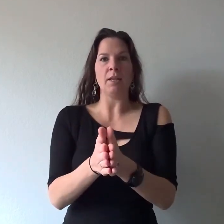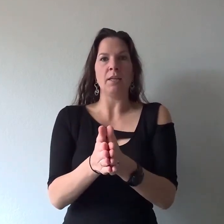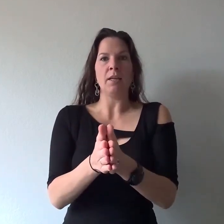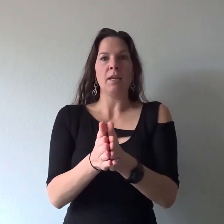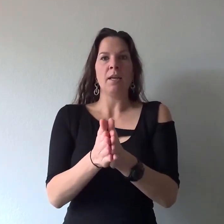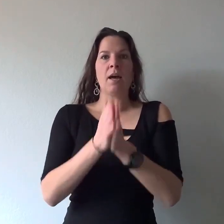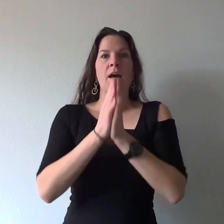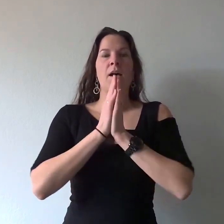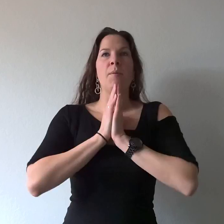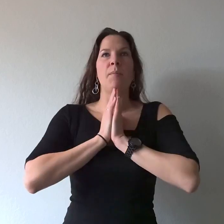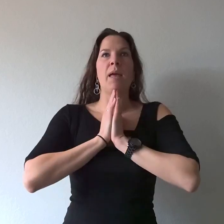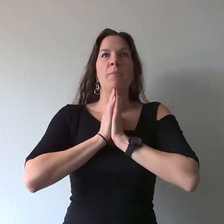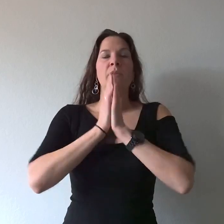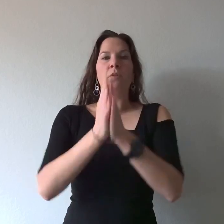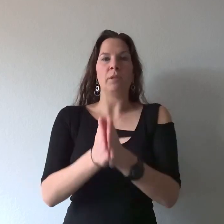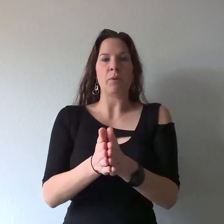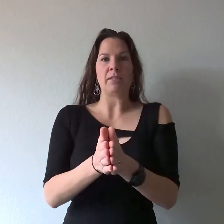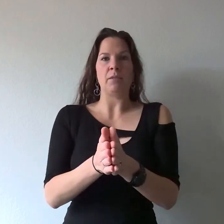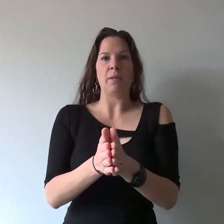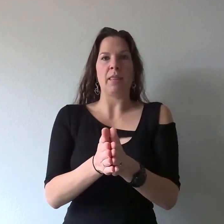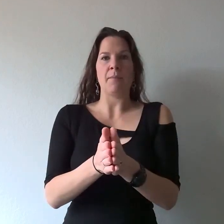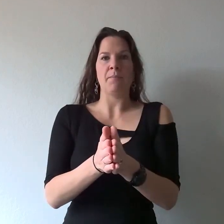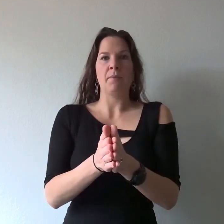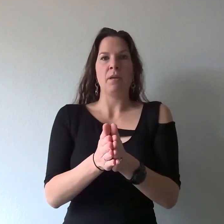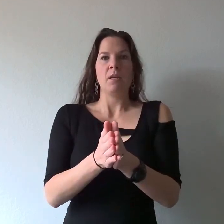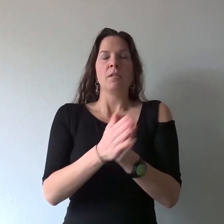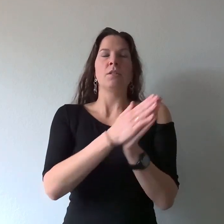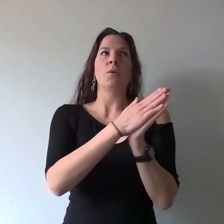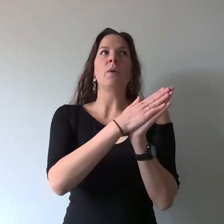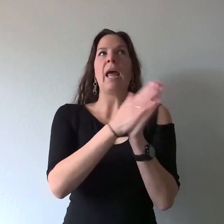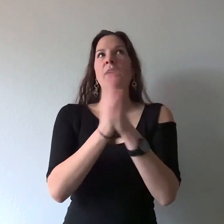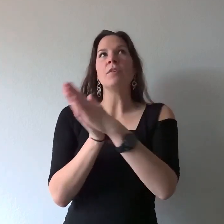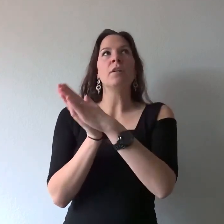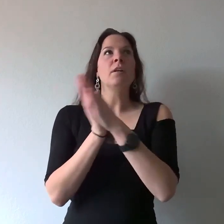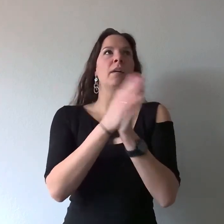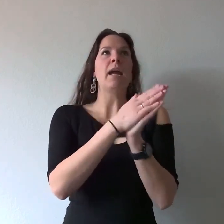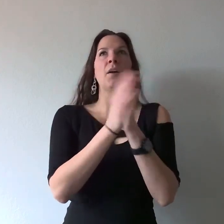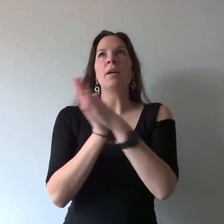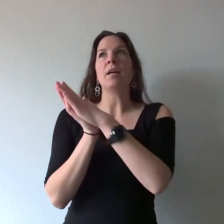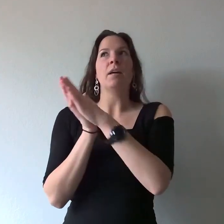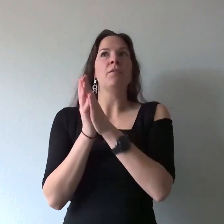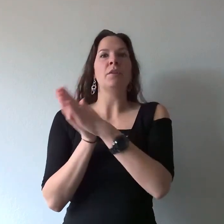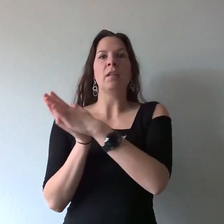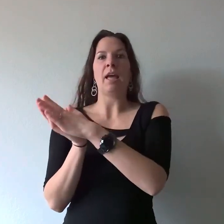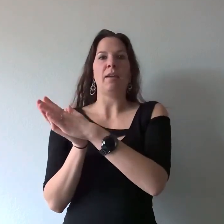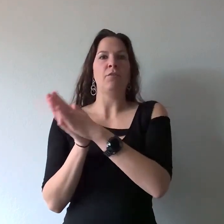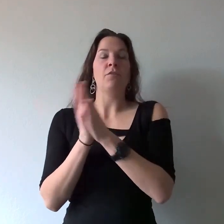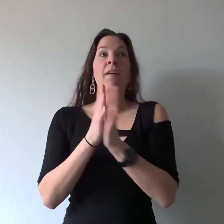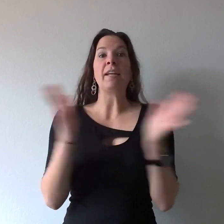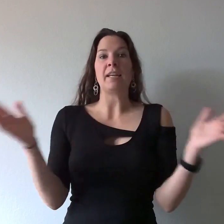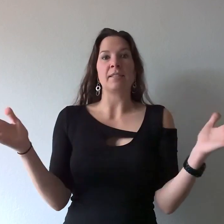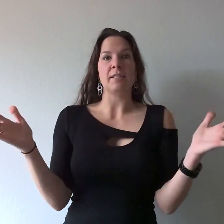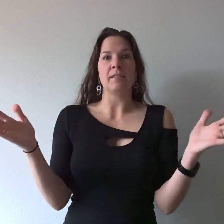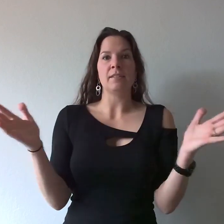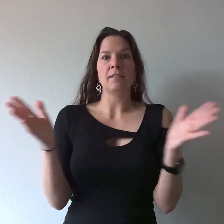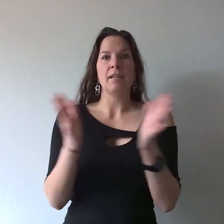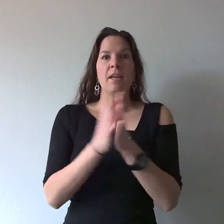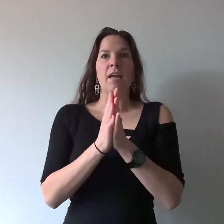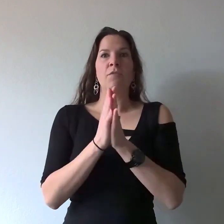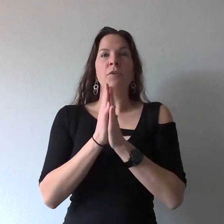and be fully present with them so whatever area of your life finances if you